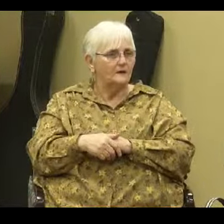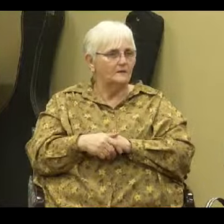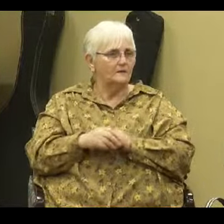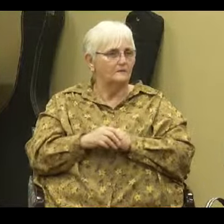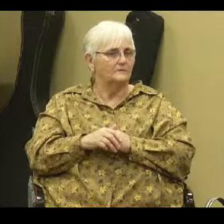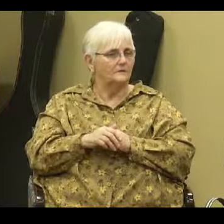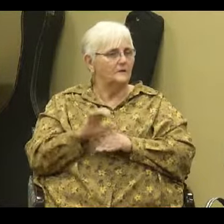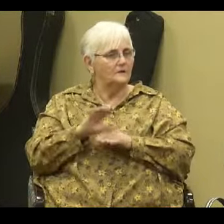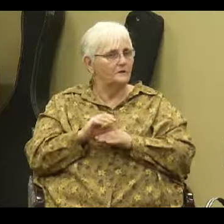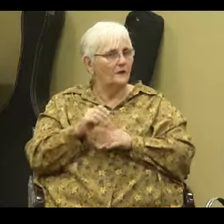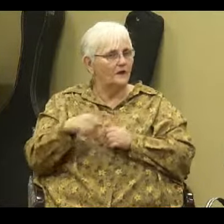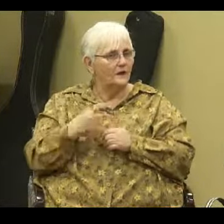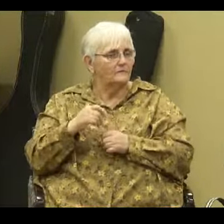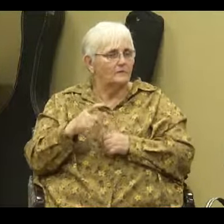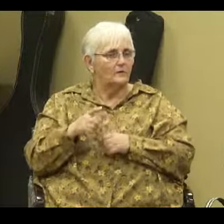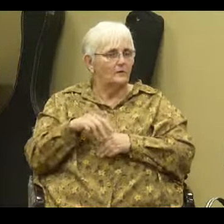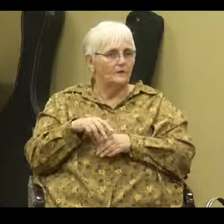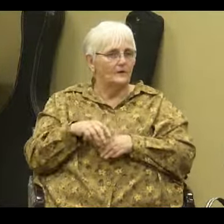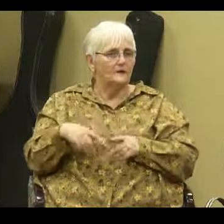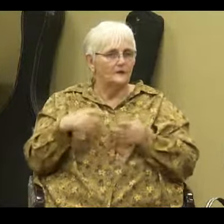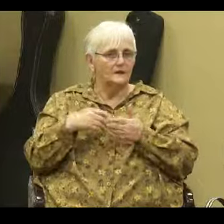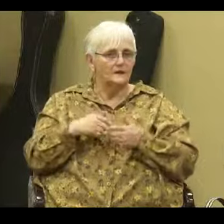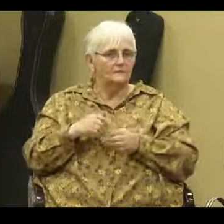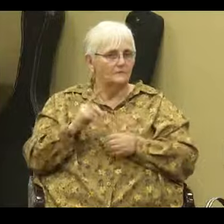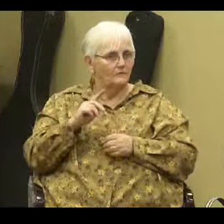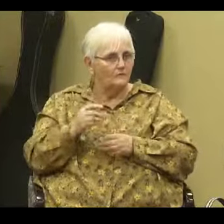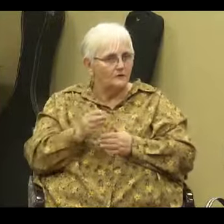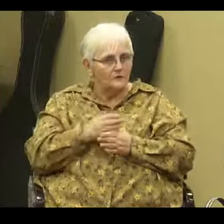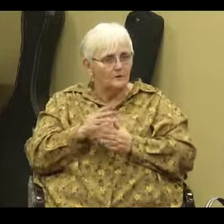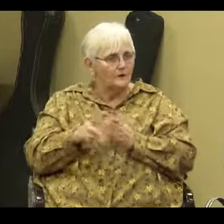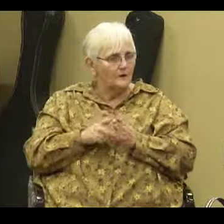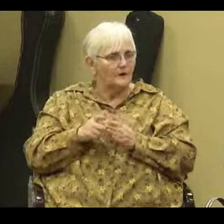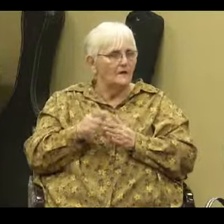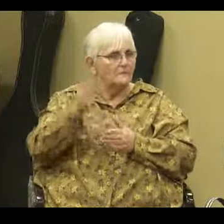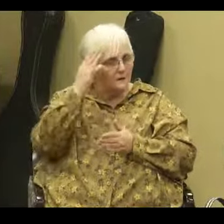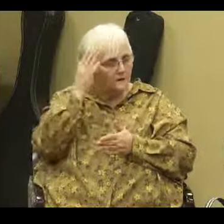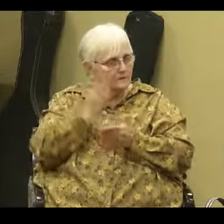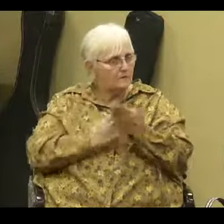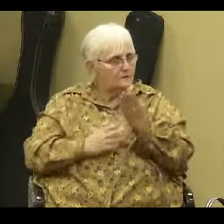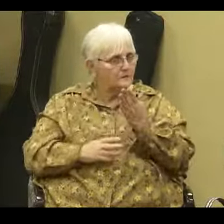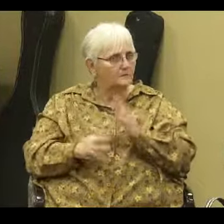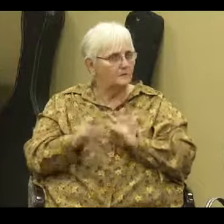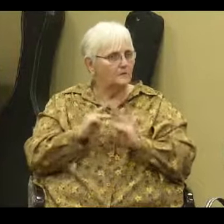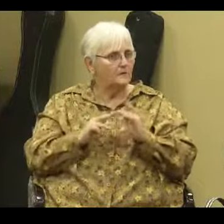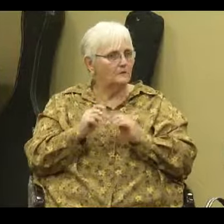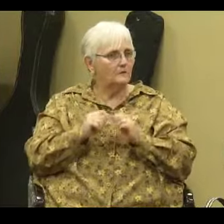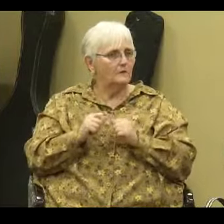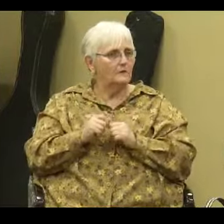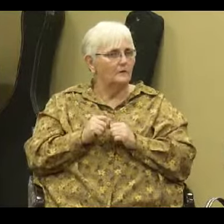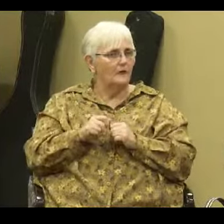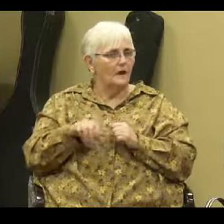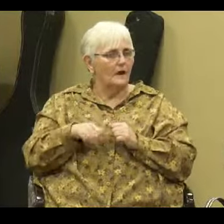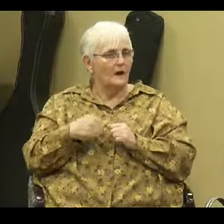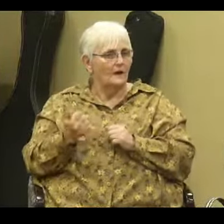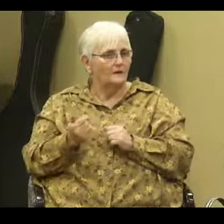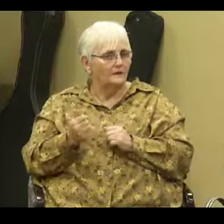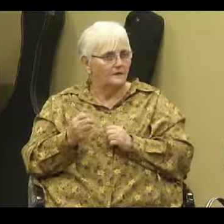I mean, all you have to do is live a little while and know some people, you know, besides safe people, to know